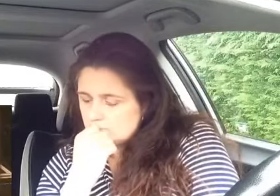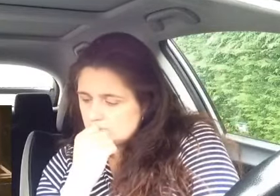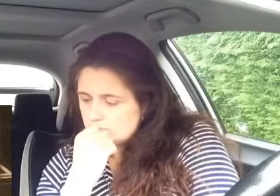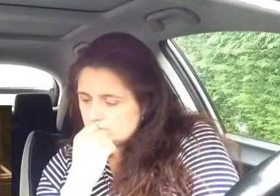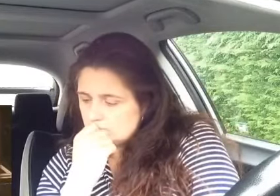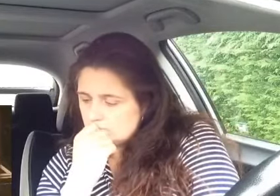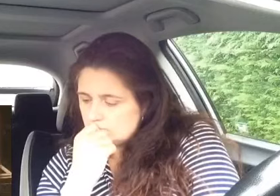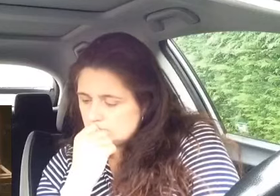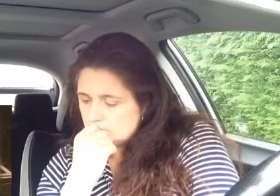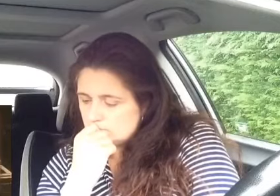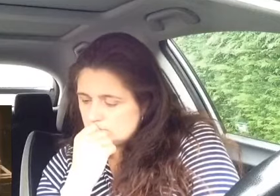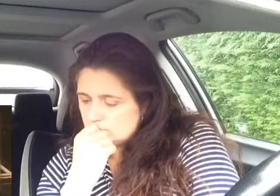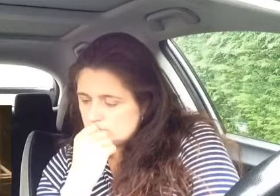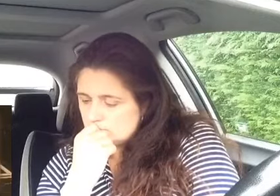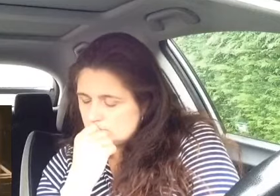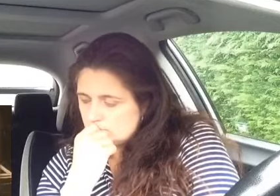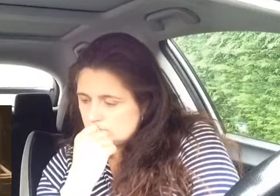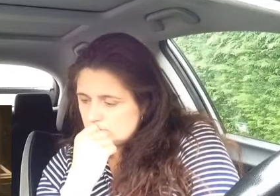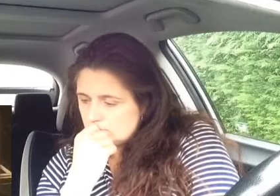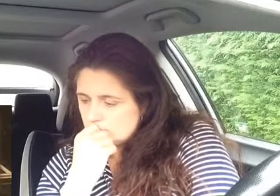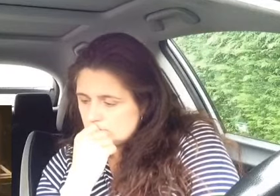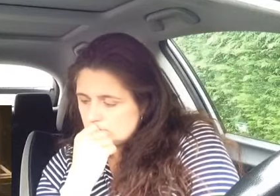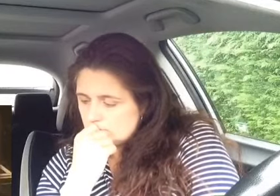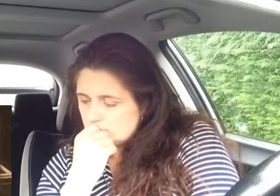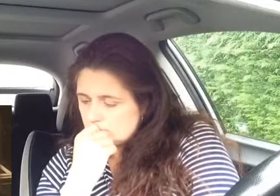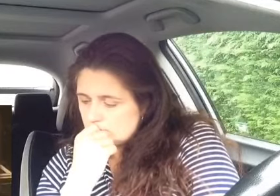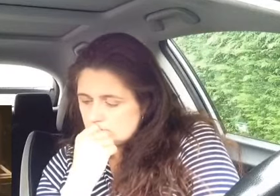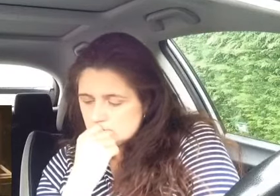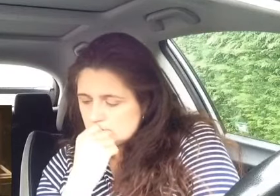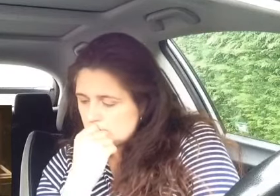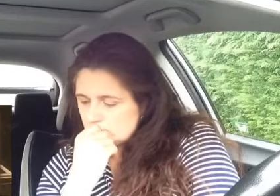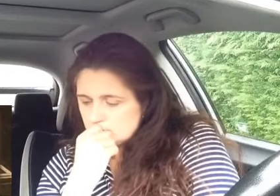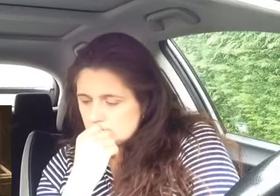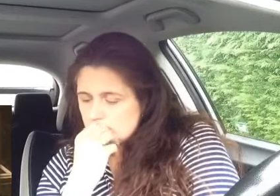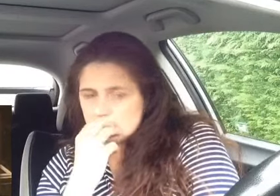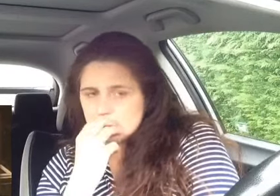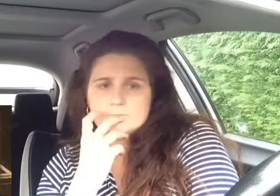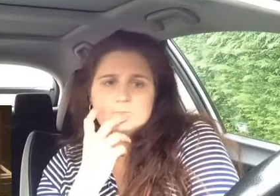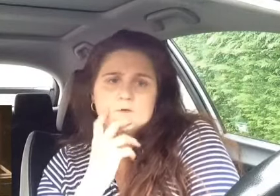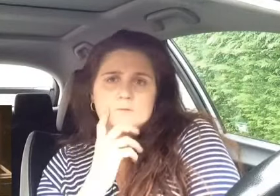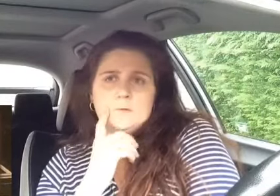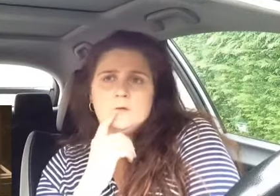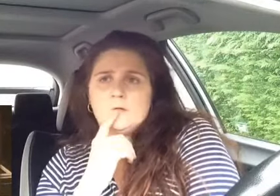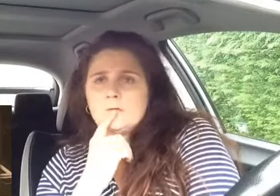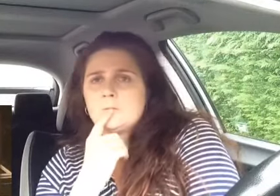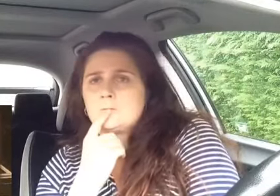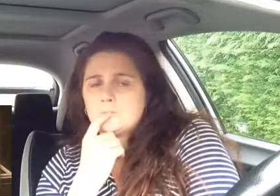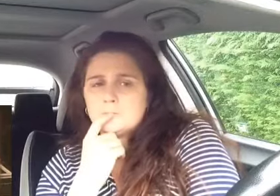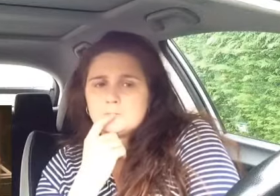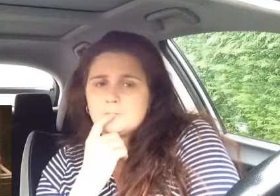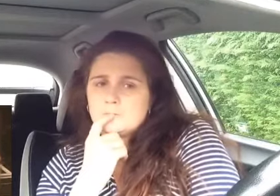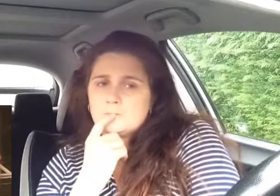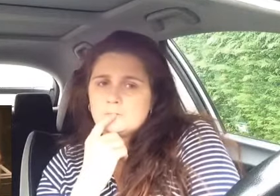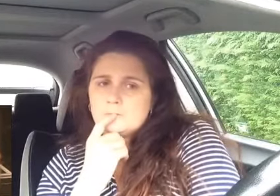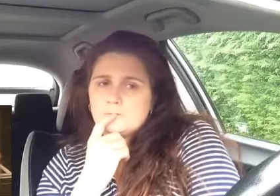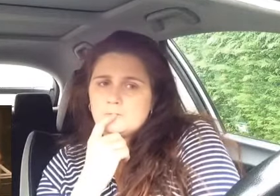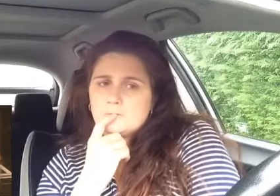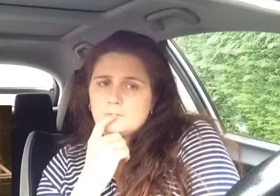not that's what this culture or lack of culture is feeding us I want a better life for my family and for my children but it